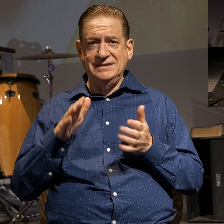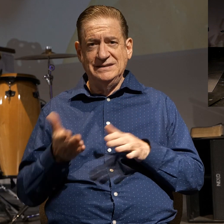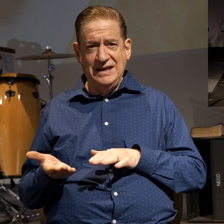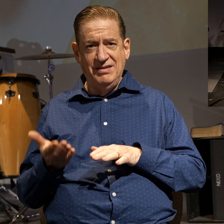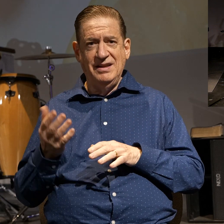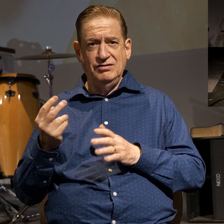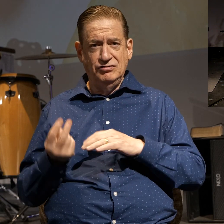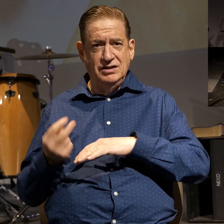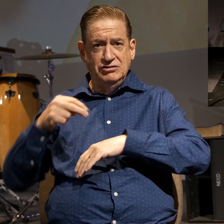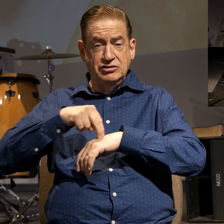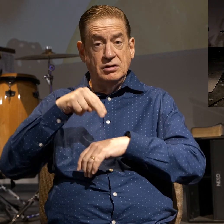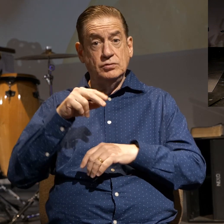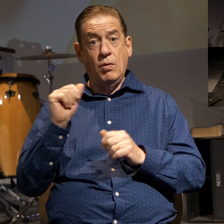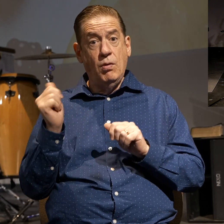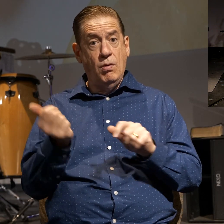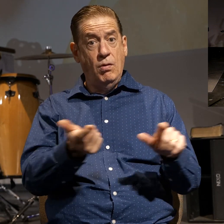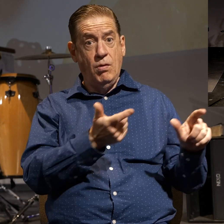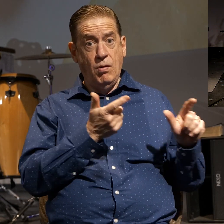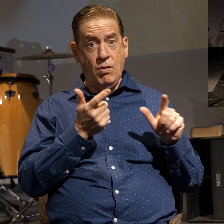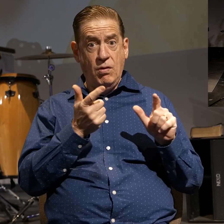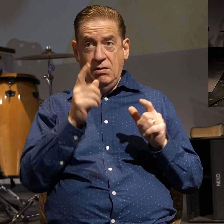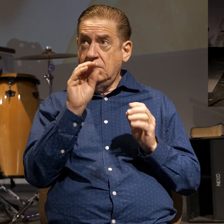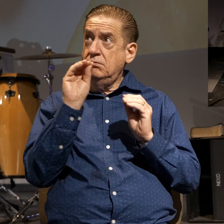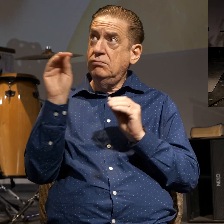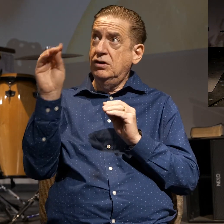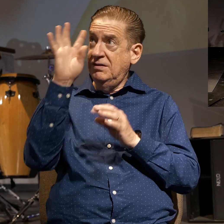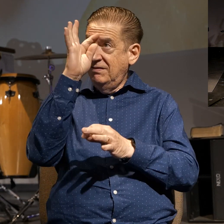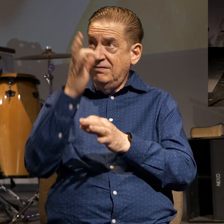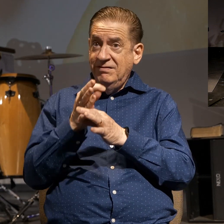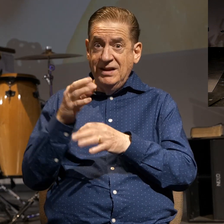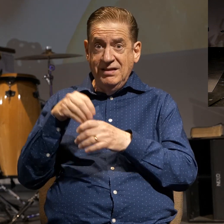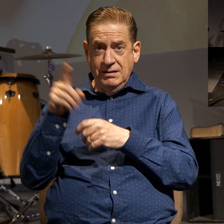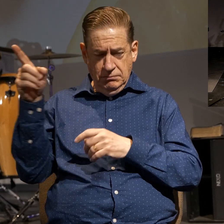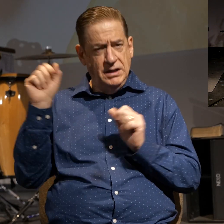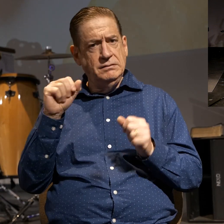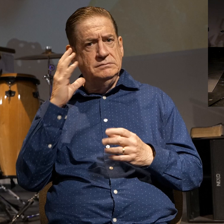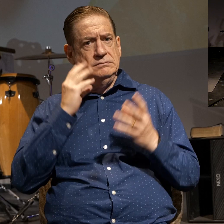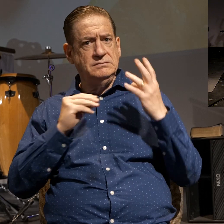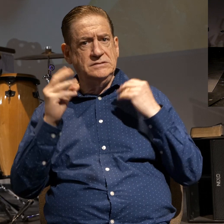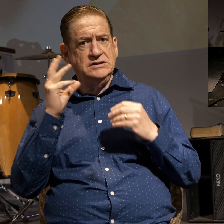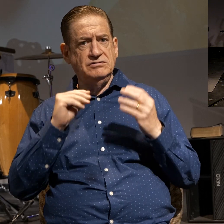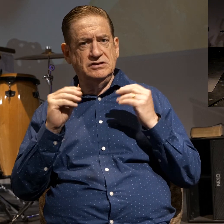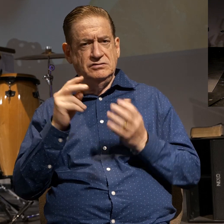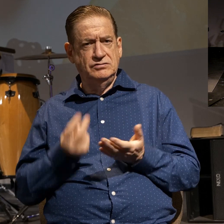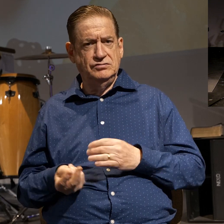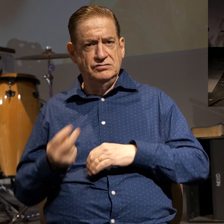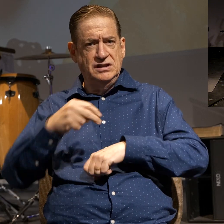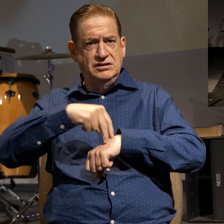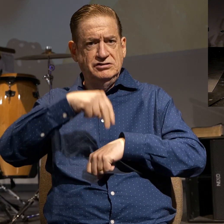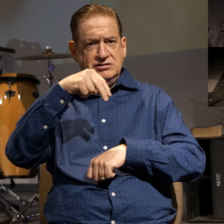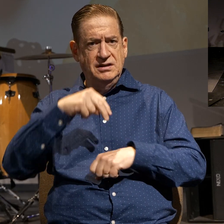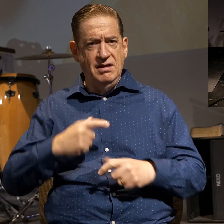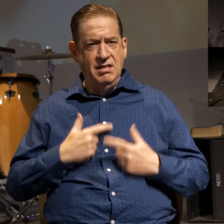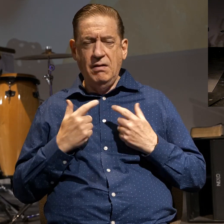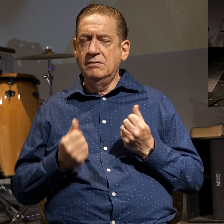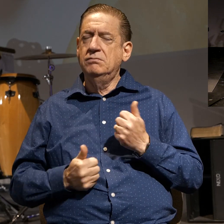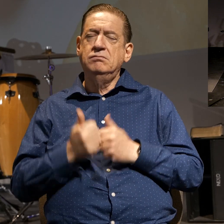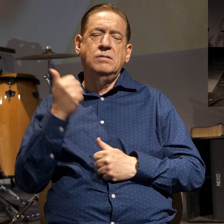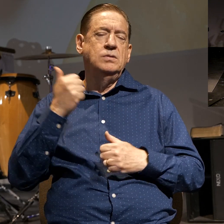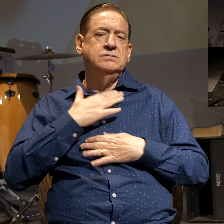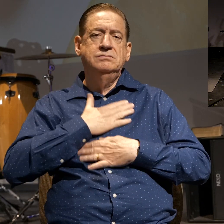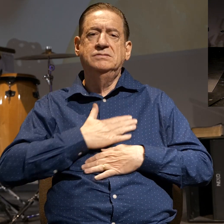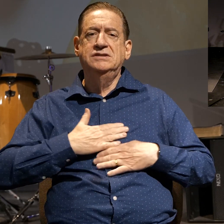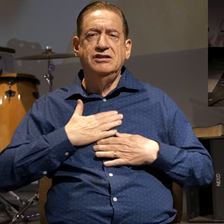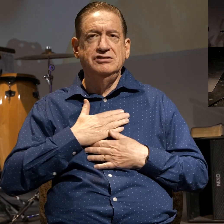so that all who put their faith in him can experience this resurrection life that is the most pleasurable and